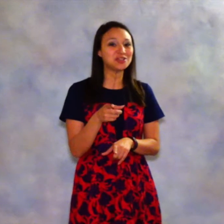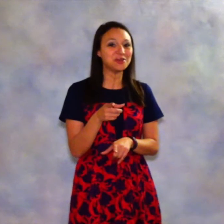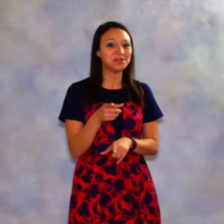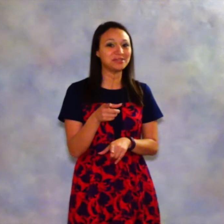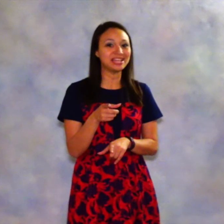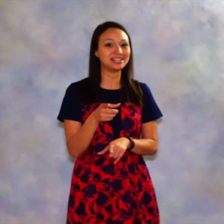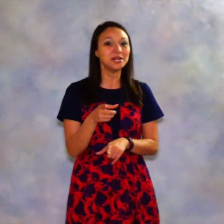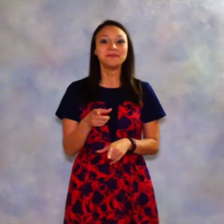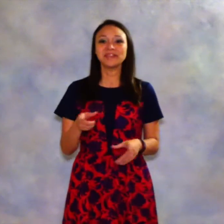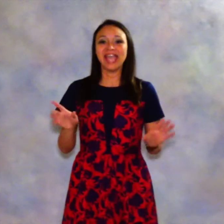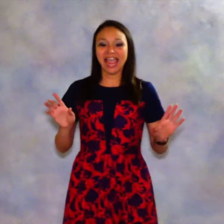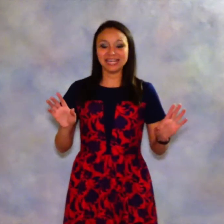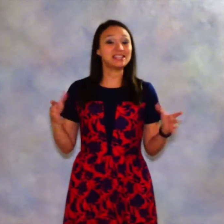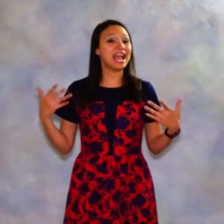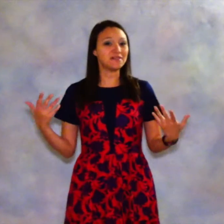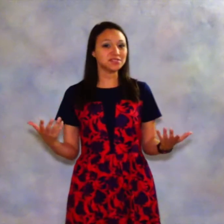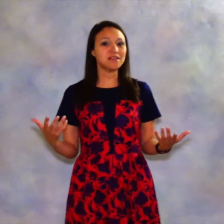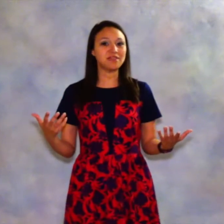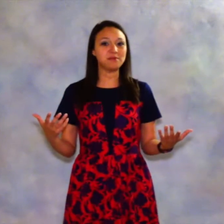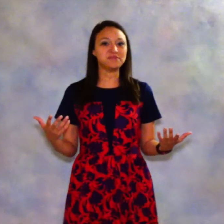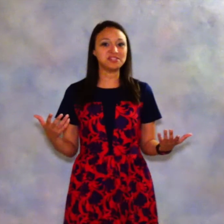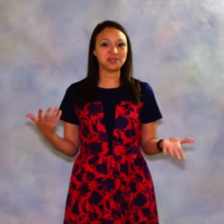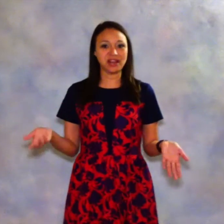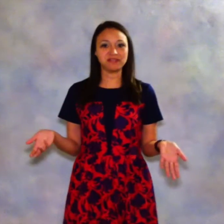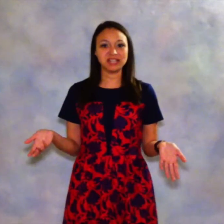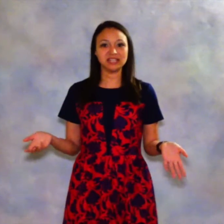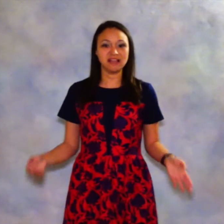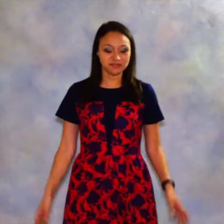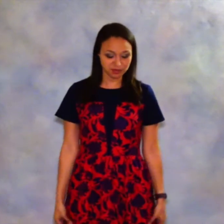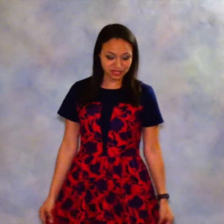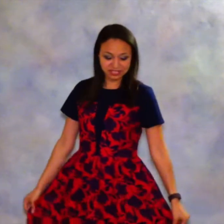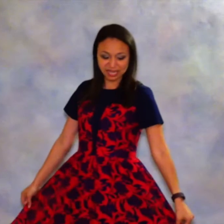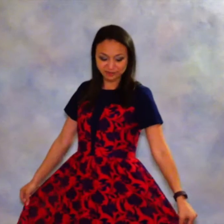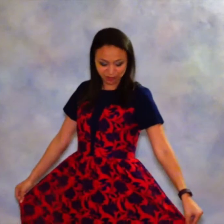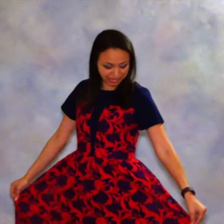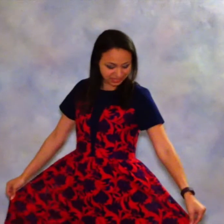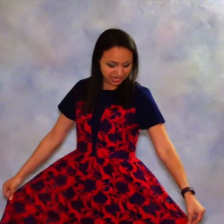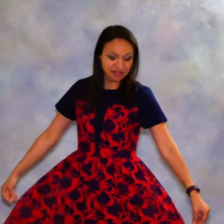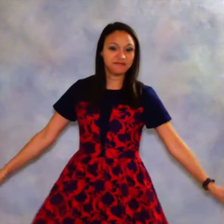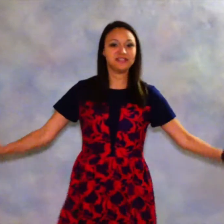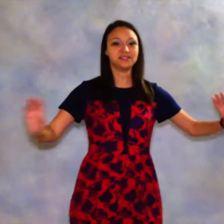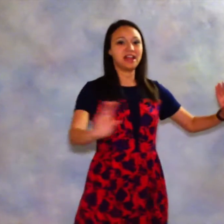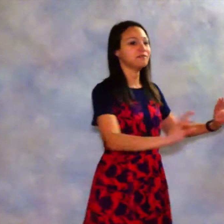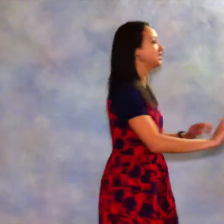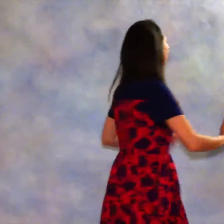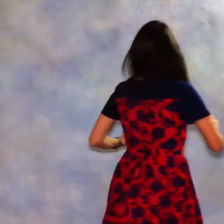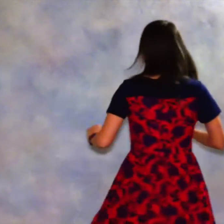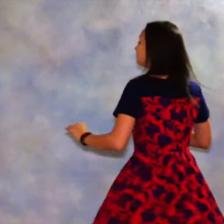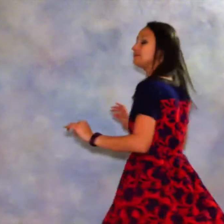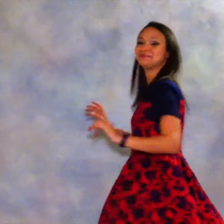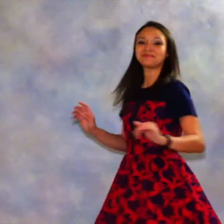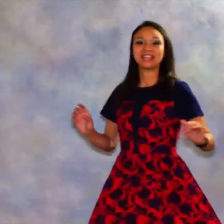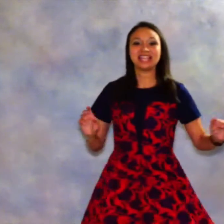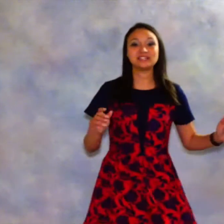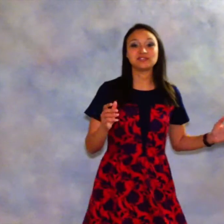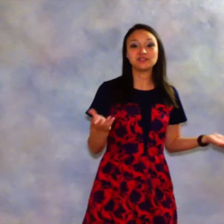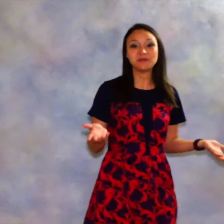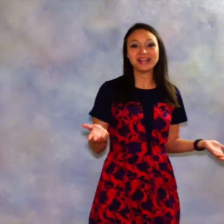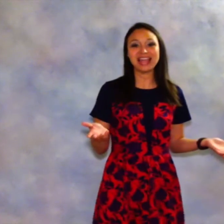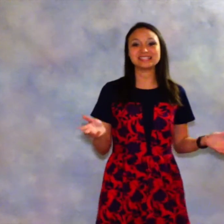show you later and they have stuff that will fit your everyday life. So this kind of dress fits your everyday life. It's super nice,